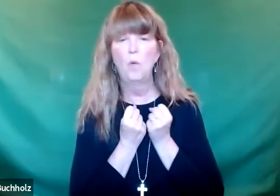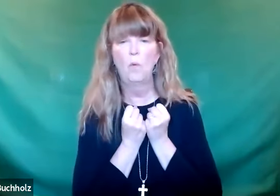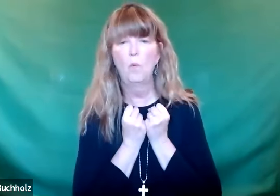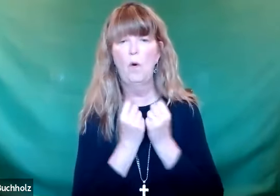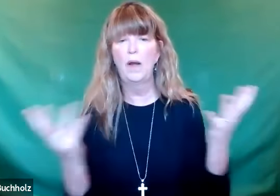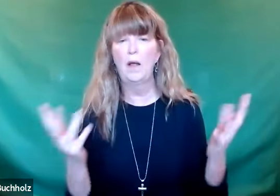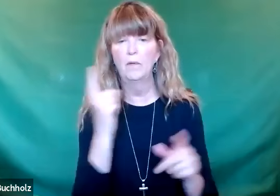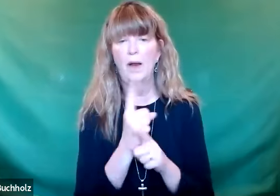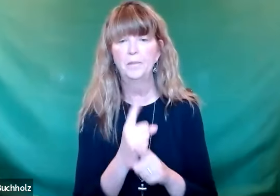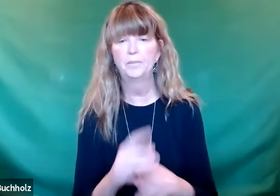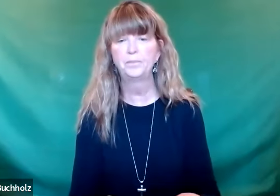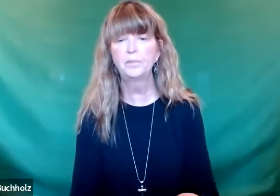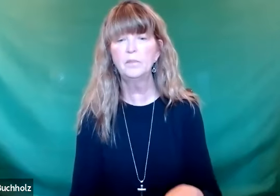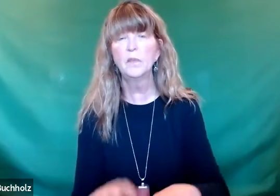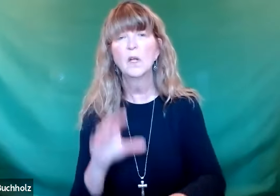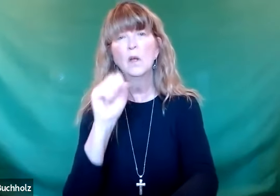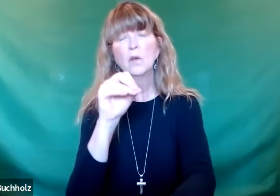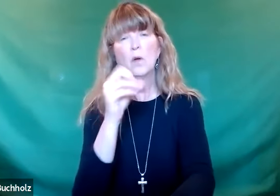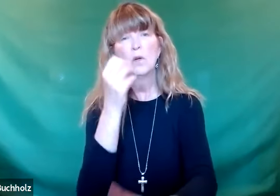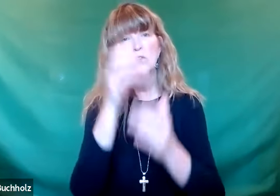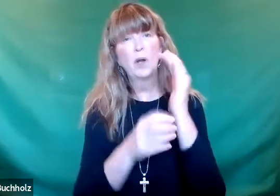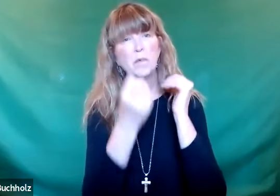psychologically. He was totally worn out.